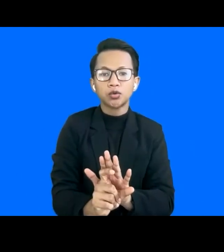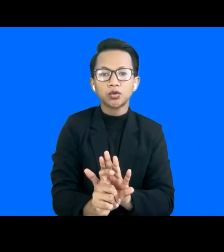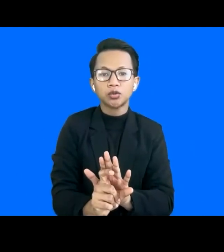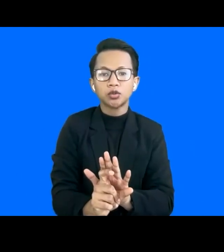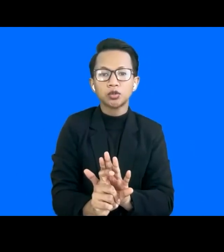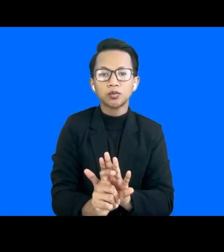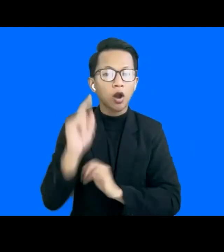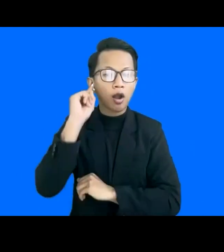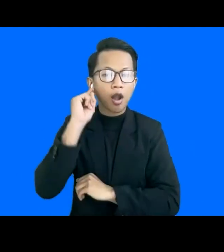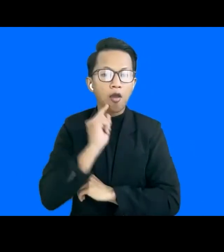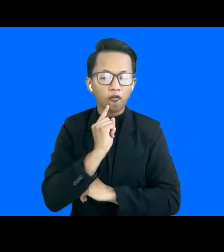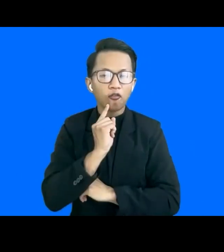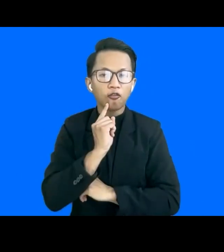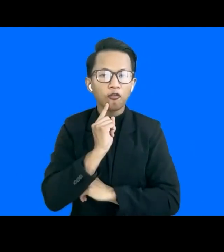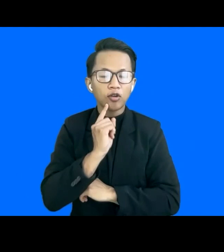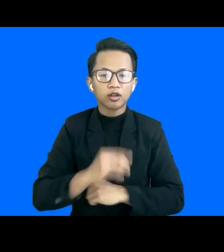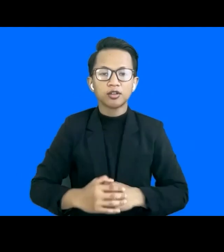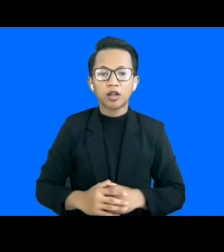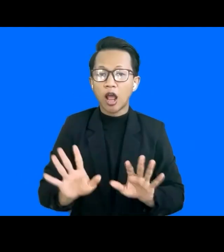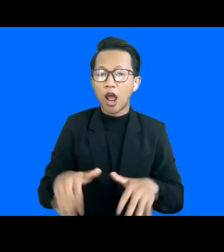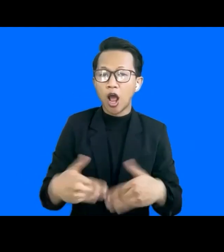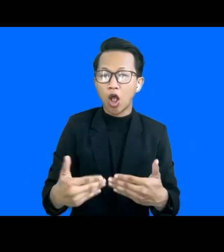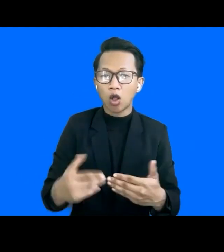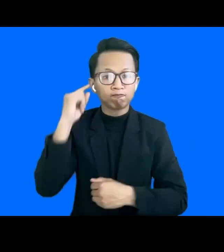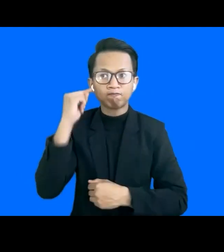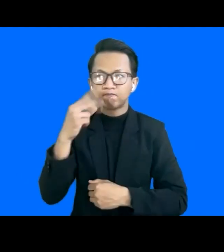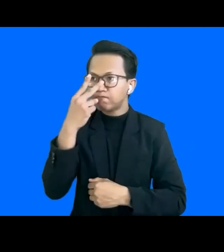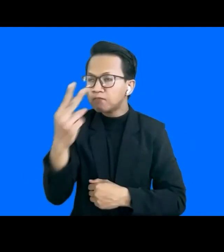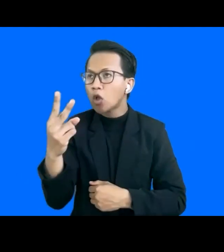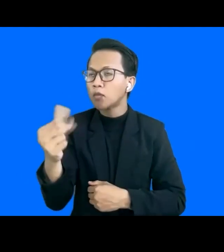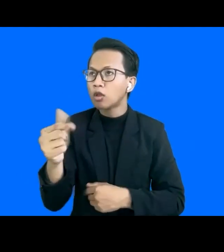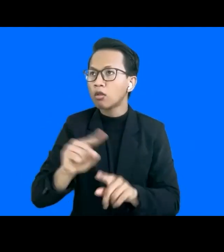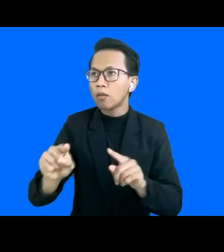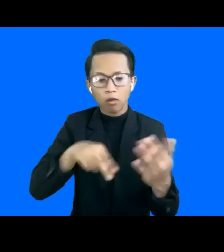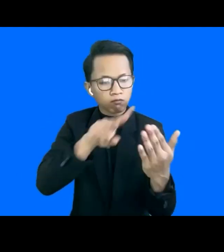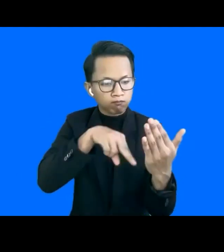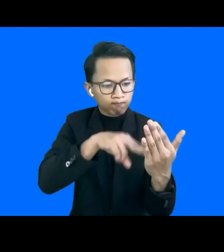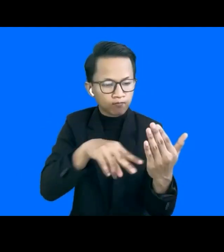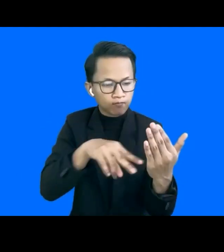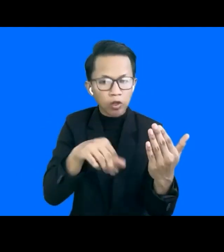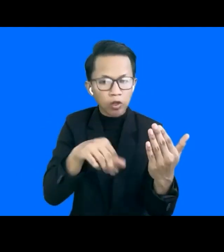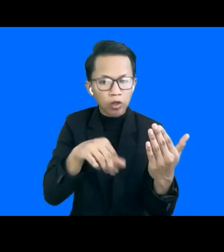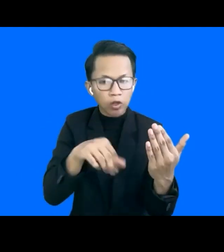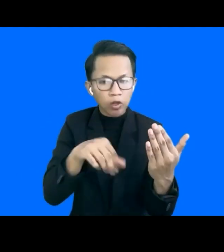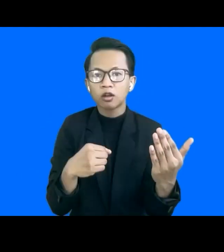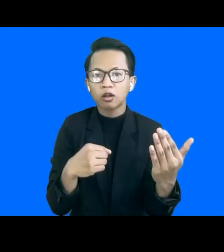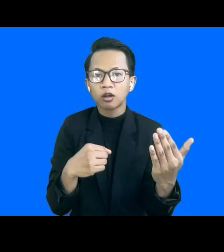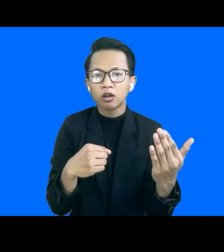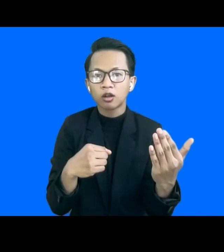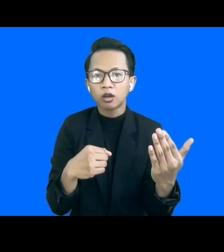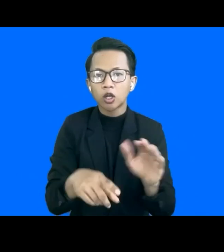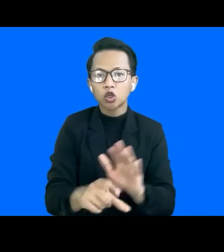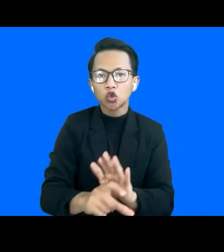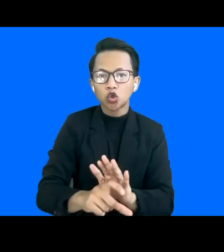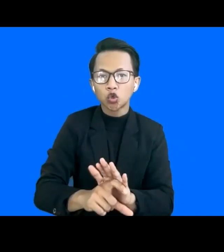deaf people even like they can sing they cannot read in they understand like